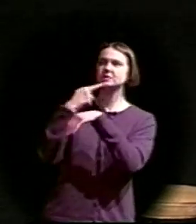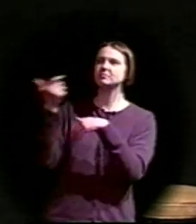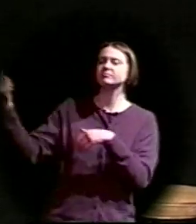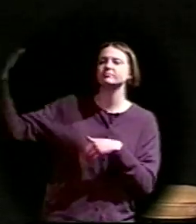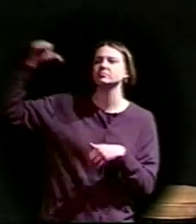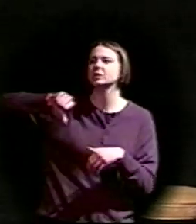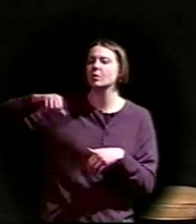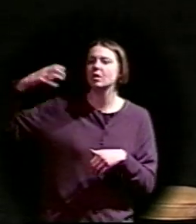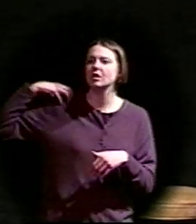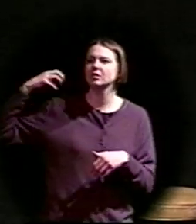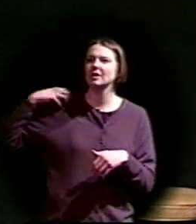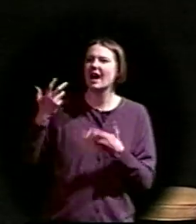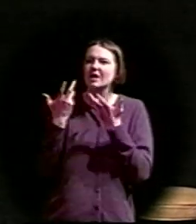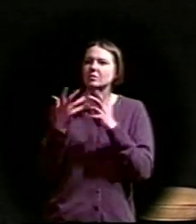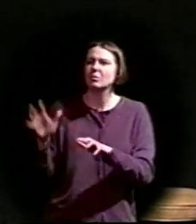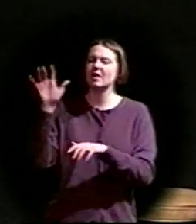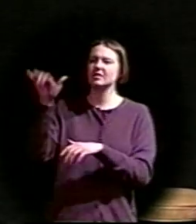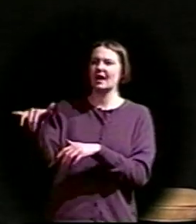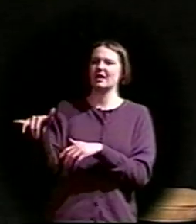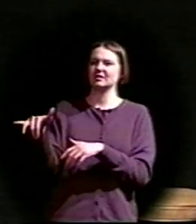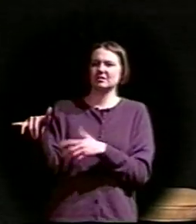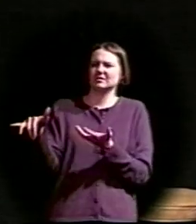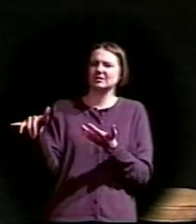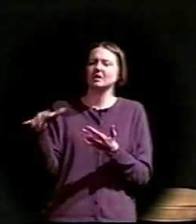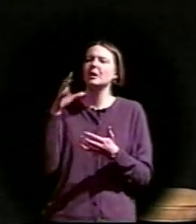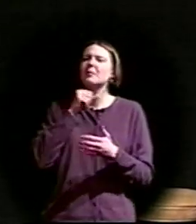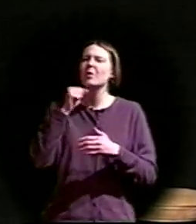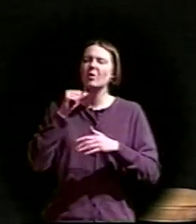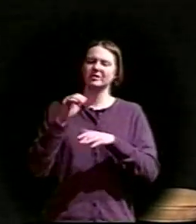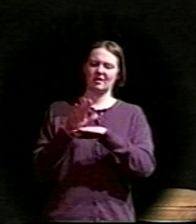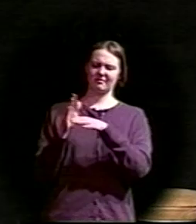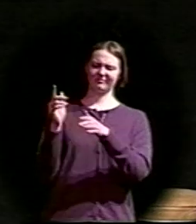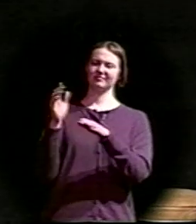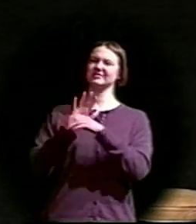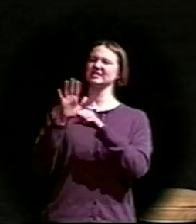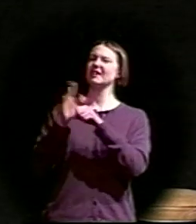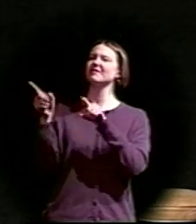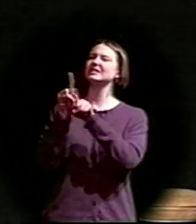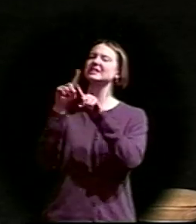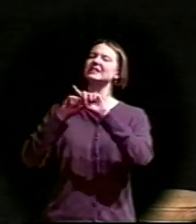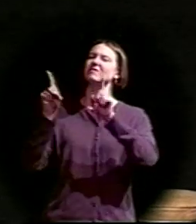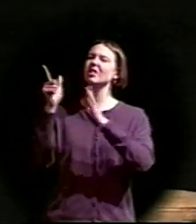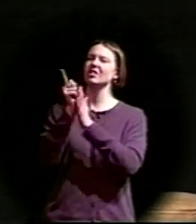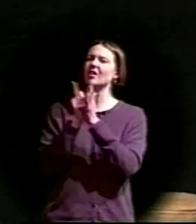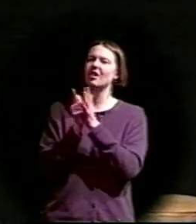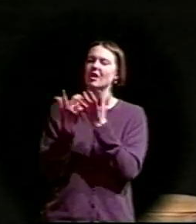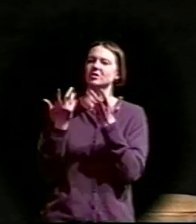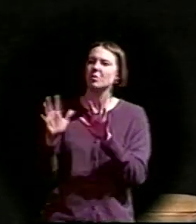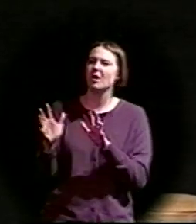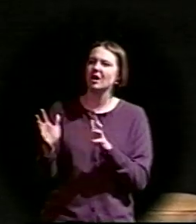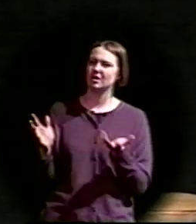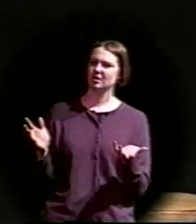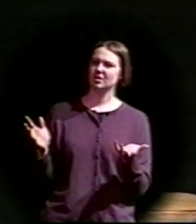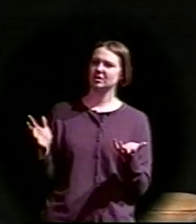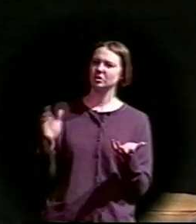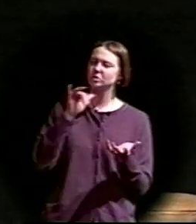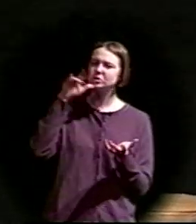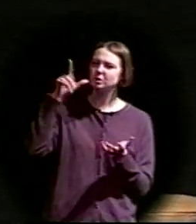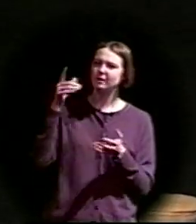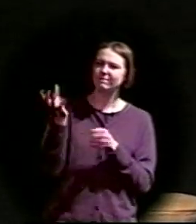is illegal given that I am overage under the conscript law and should not be here now. But no word came for Colonel